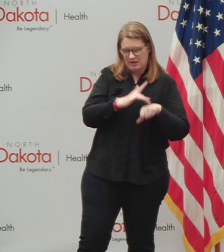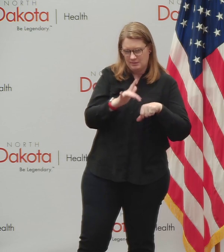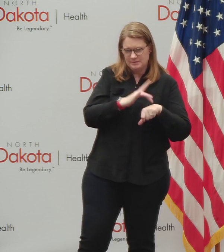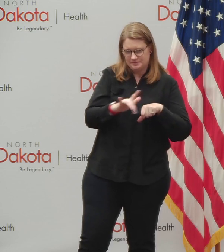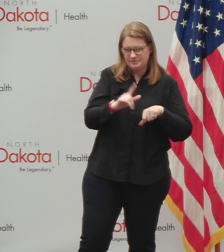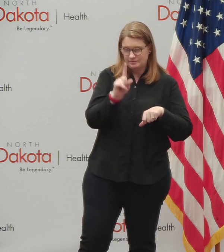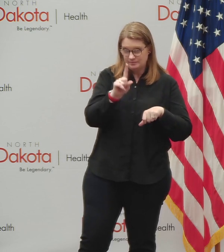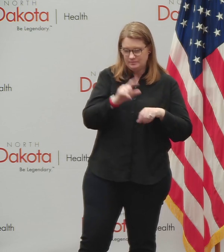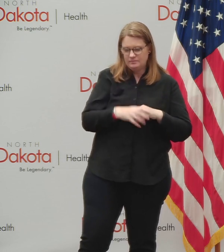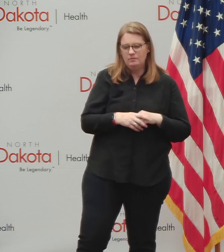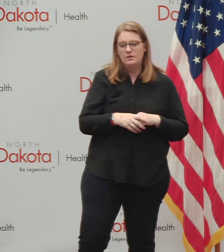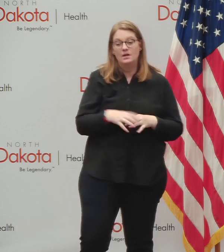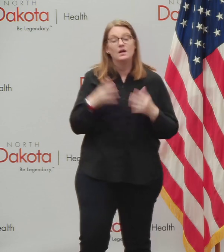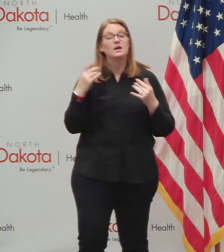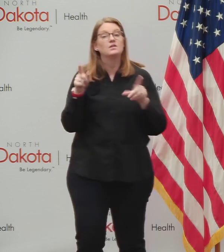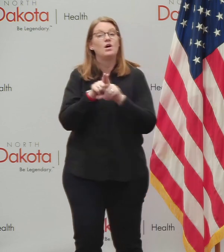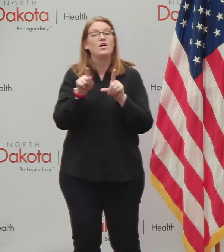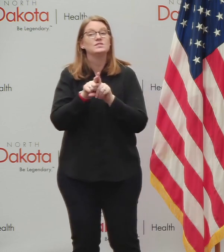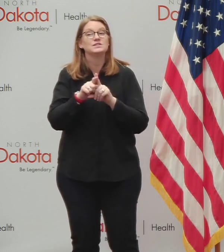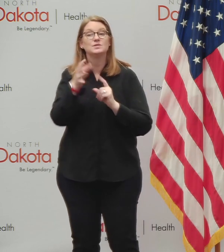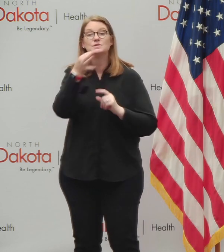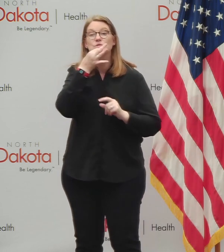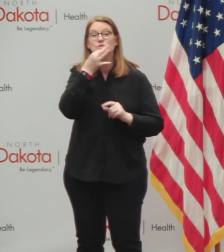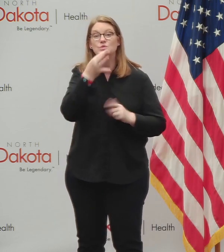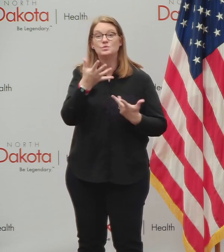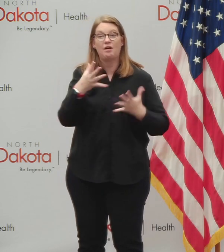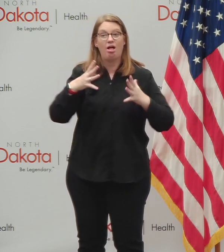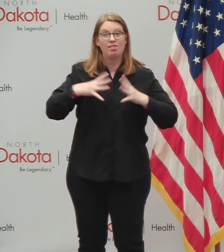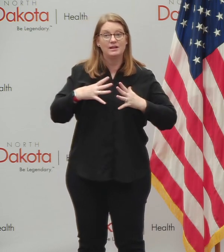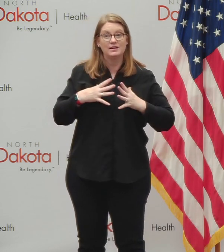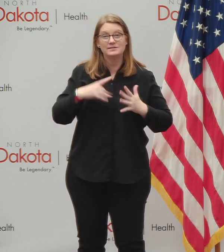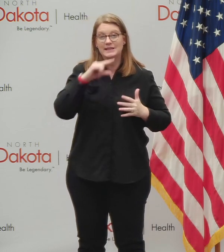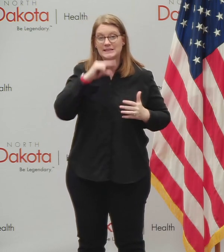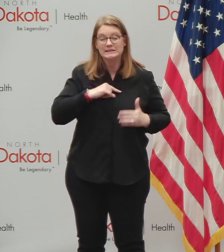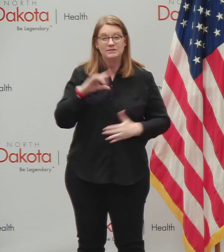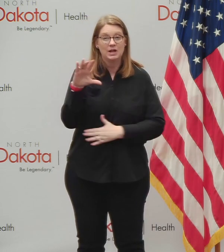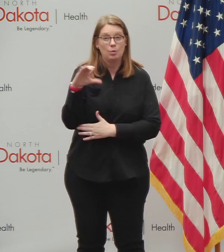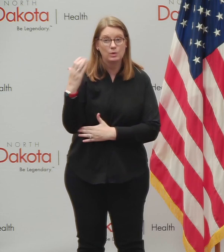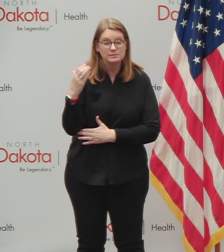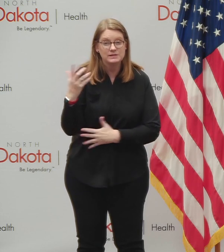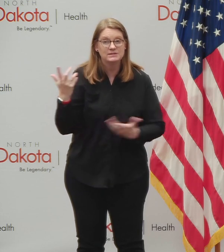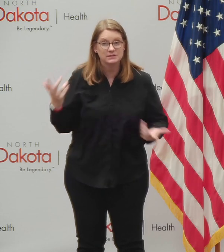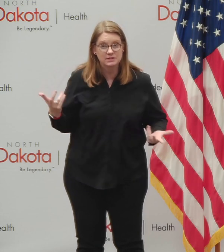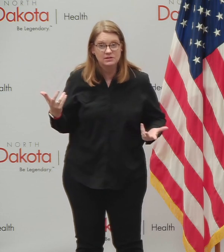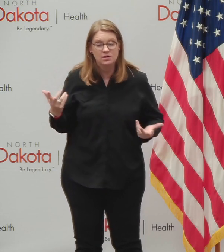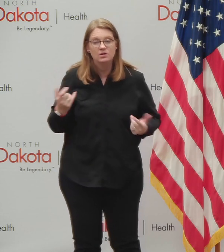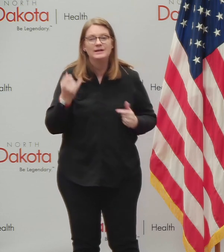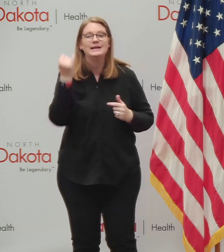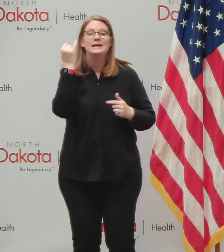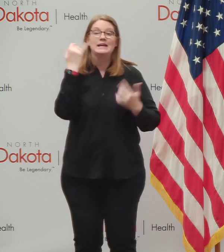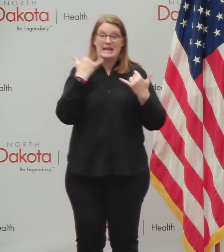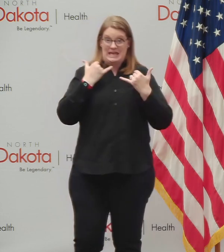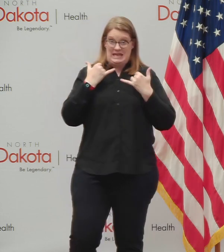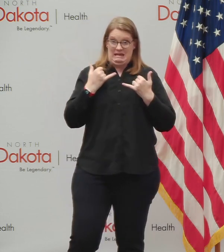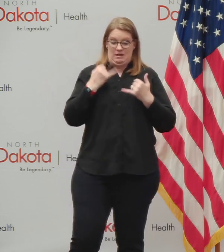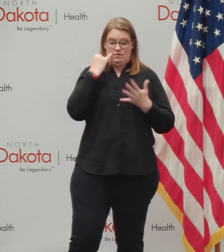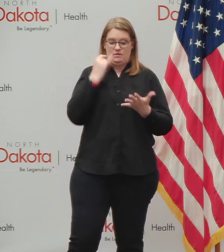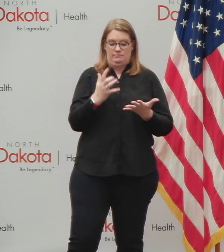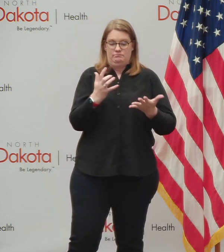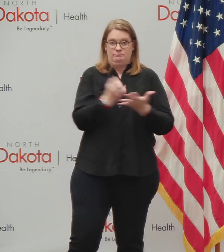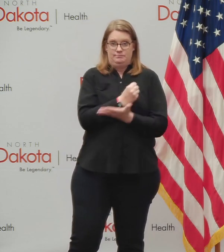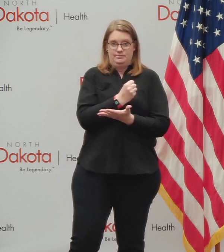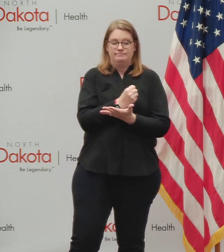all that, the other thing is we head into the holiday season, we're going to keep talking about, but if we eliminate gathering in public spaces and at work,